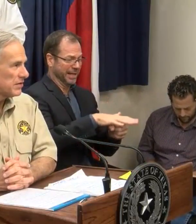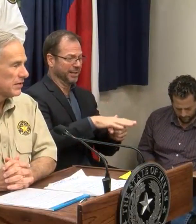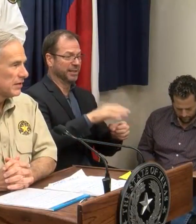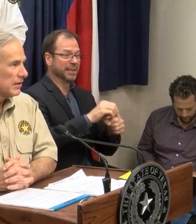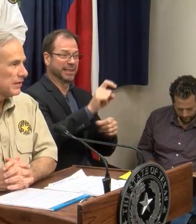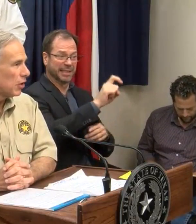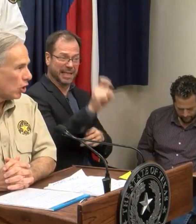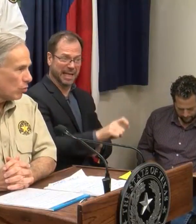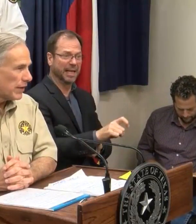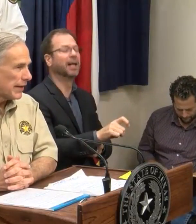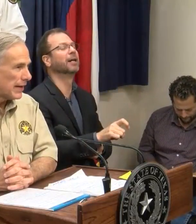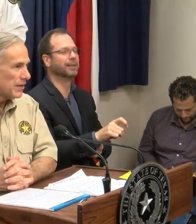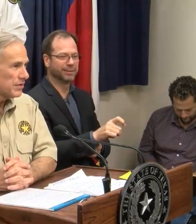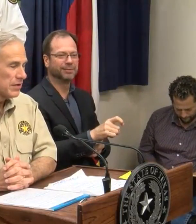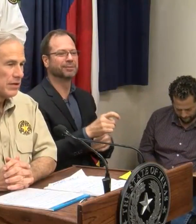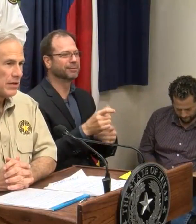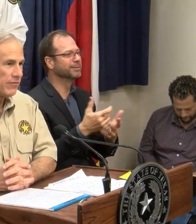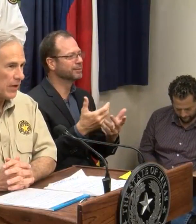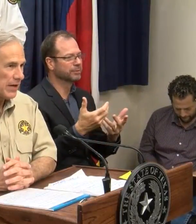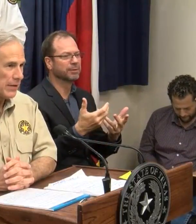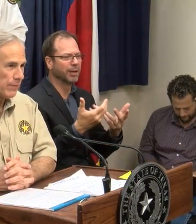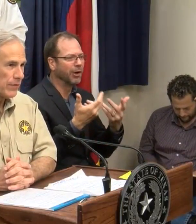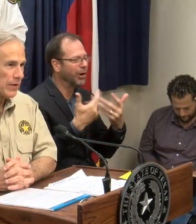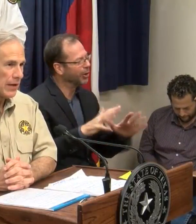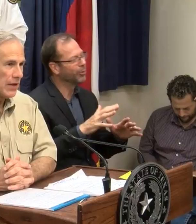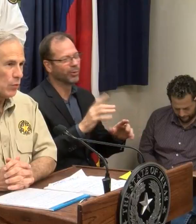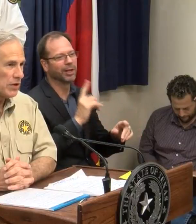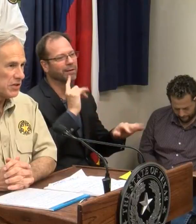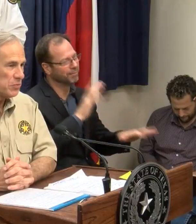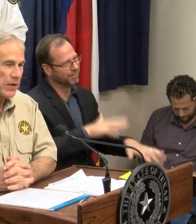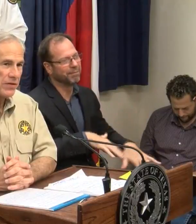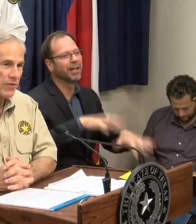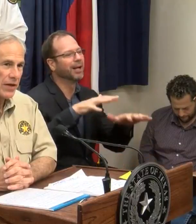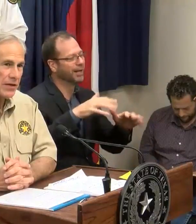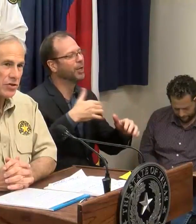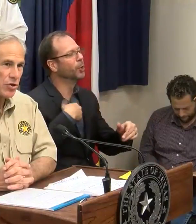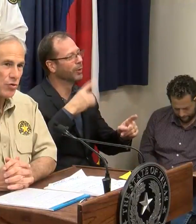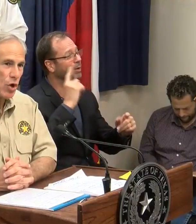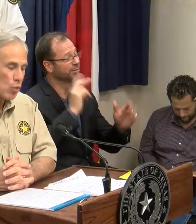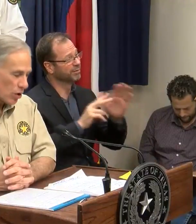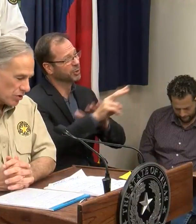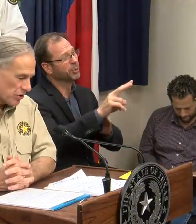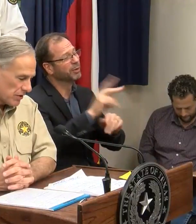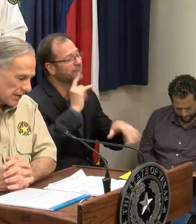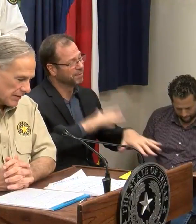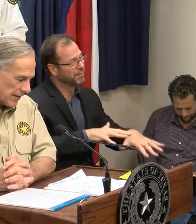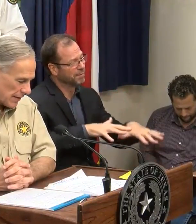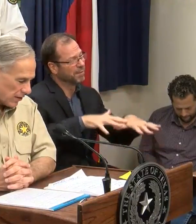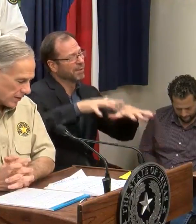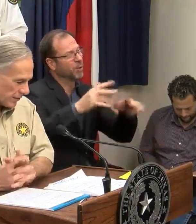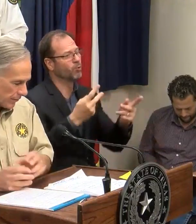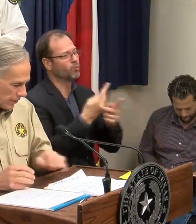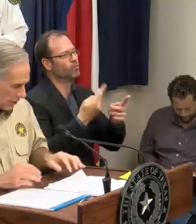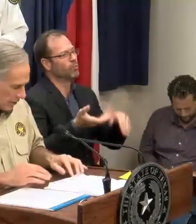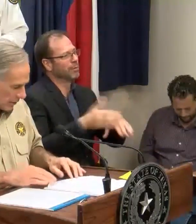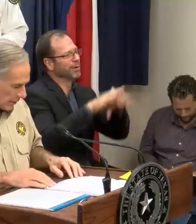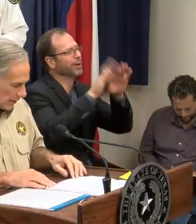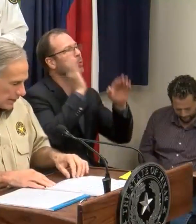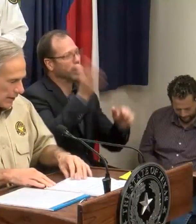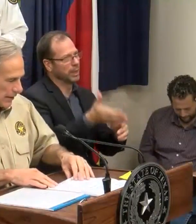of Texas that already has flooding, and we anticipate the flooding to grow worse in that area.